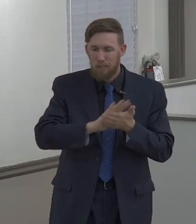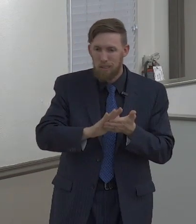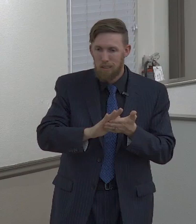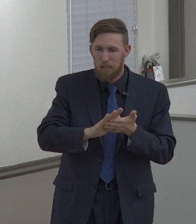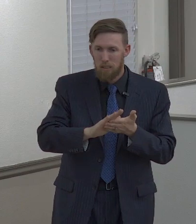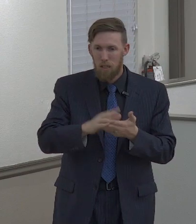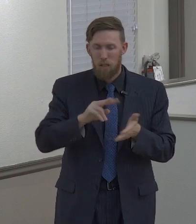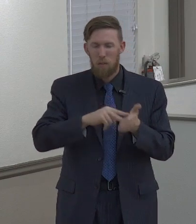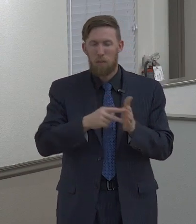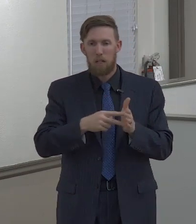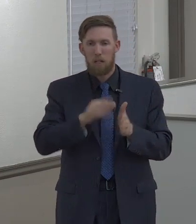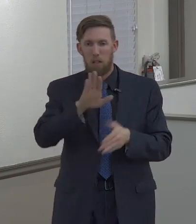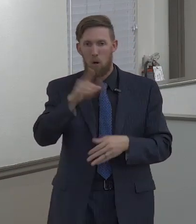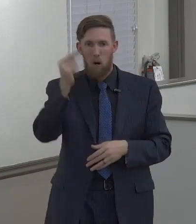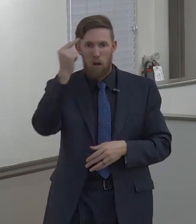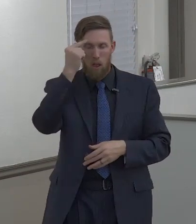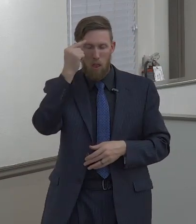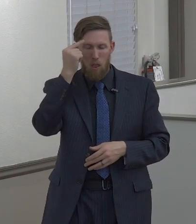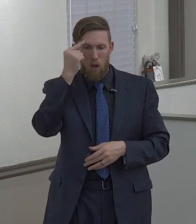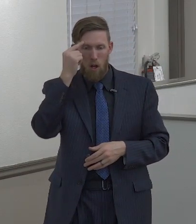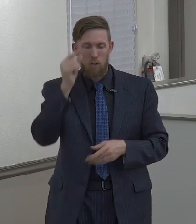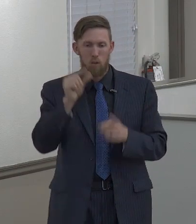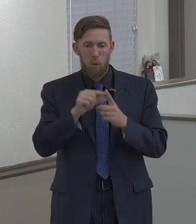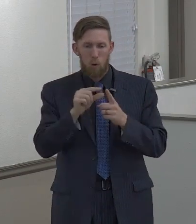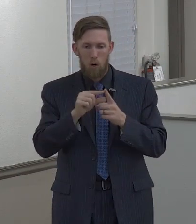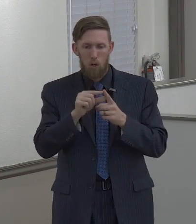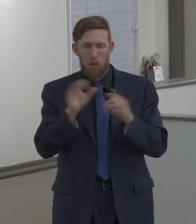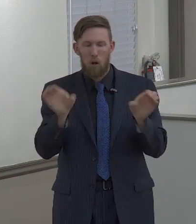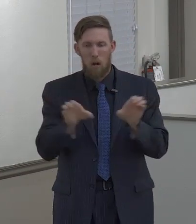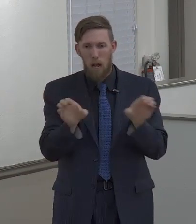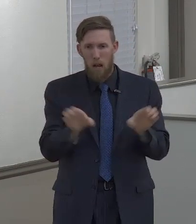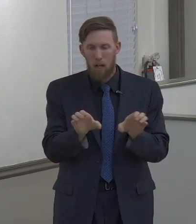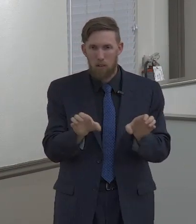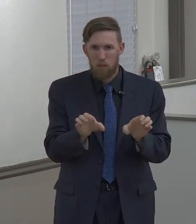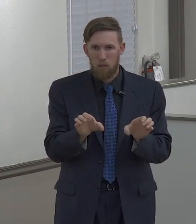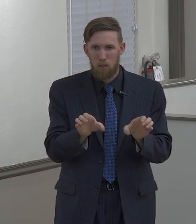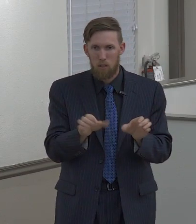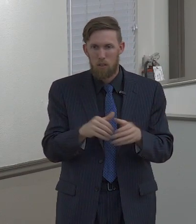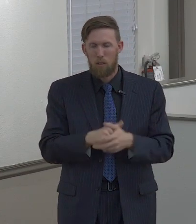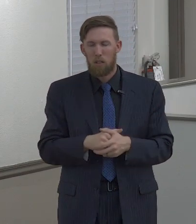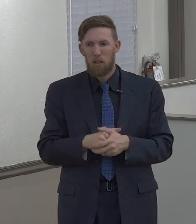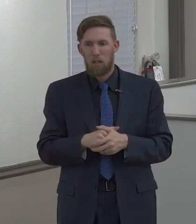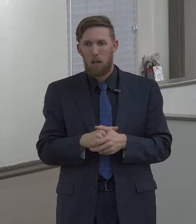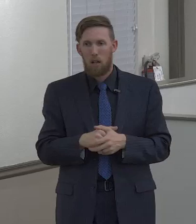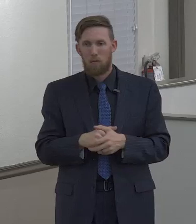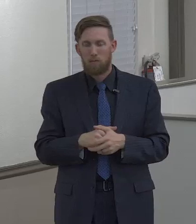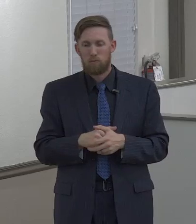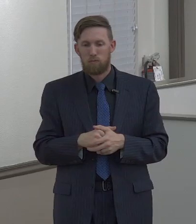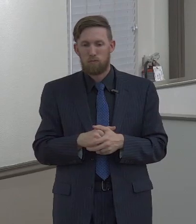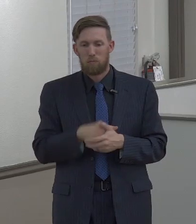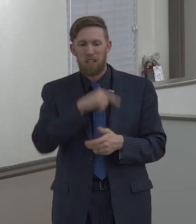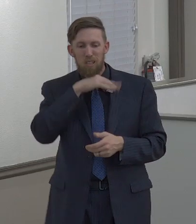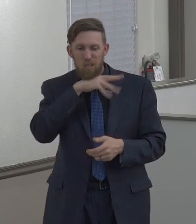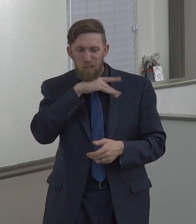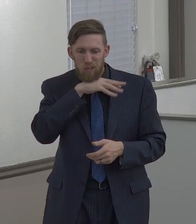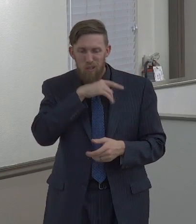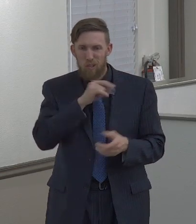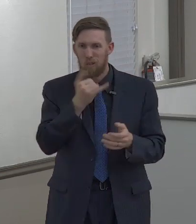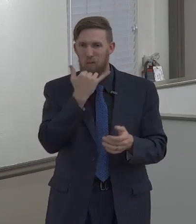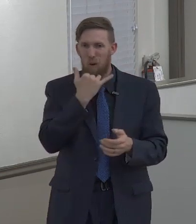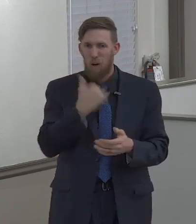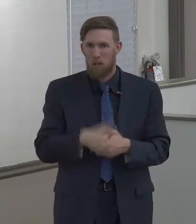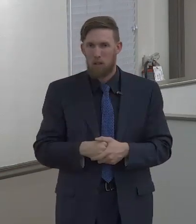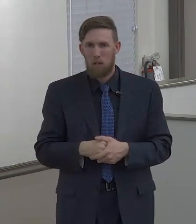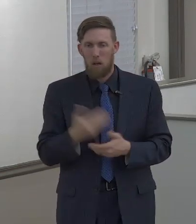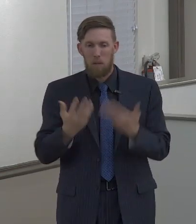uncleanness. This refers to impurity of thought, word, or action. This is moral filth. Things like cheating the boss of